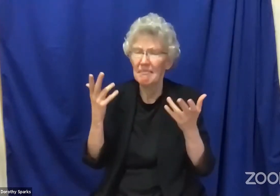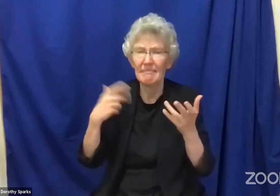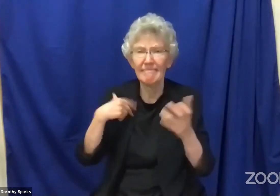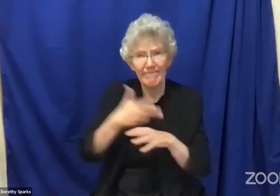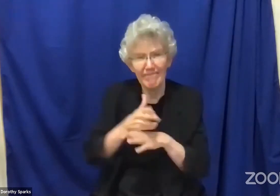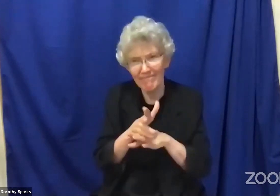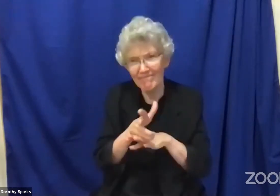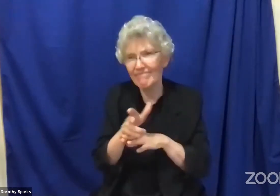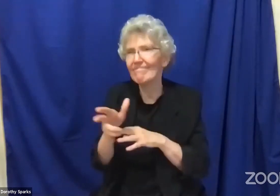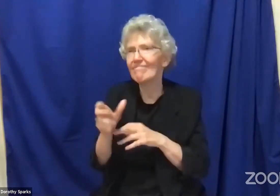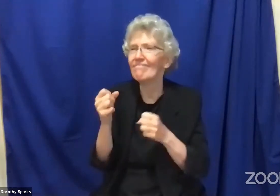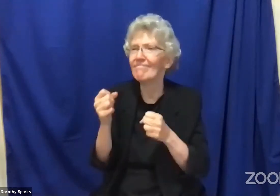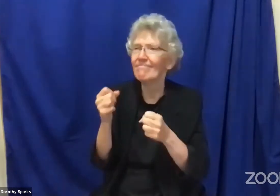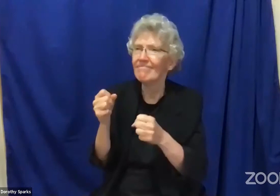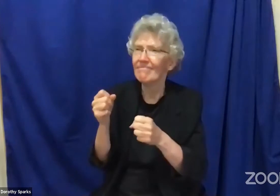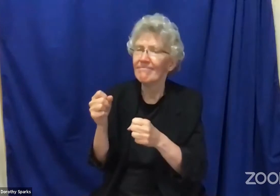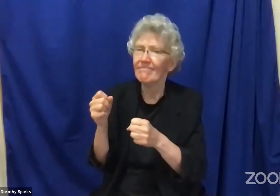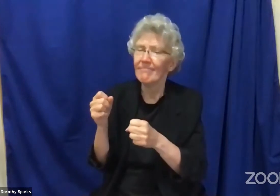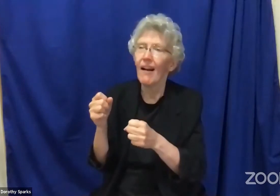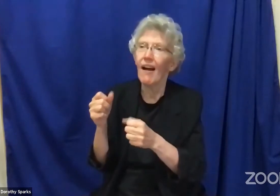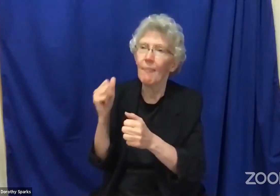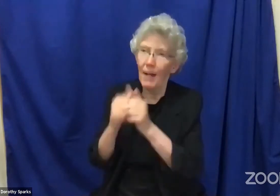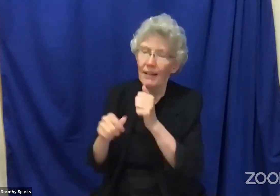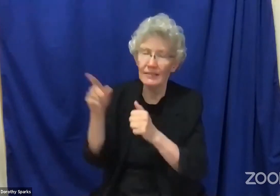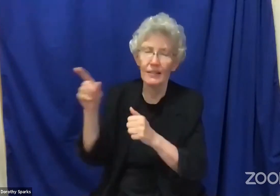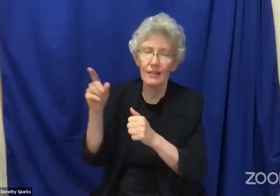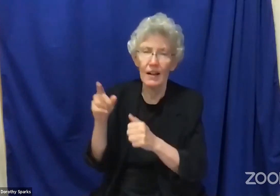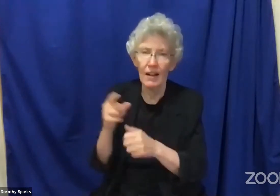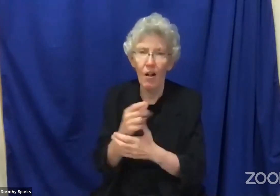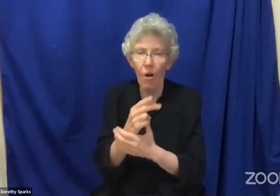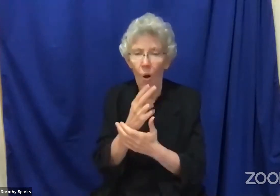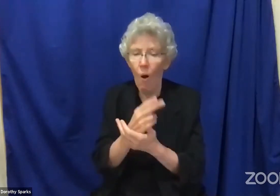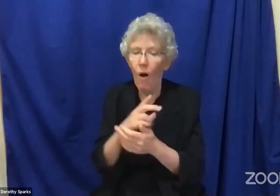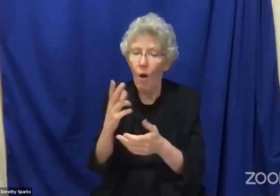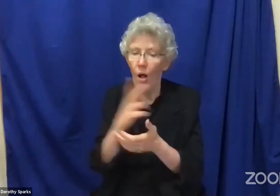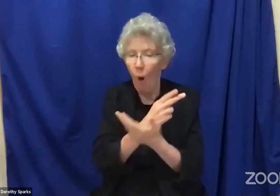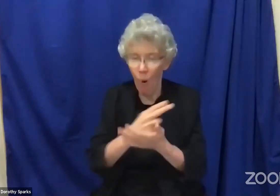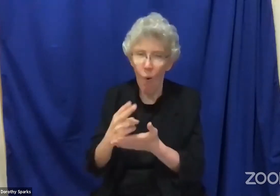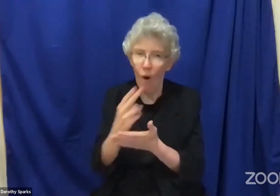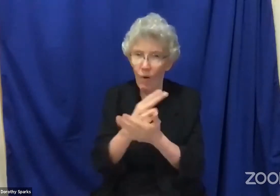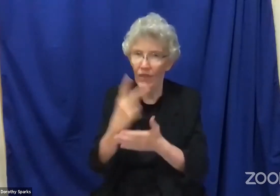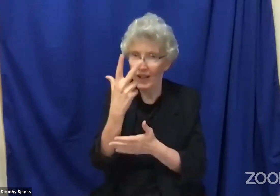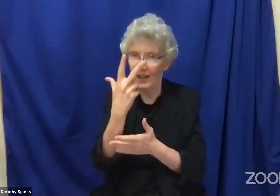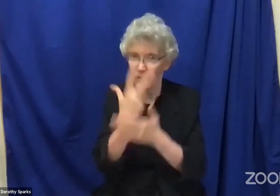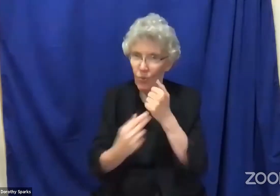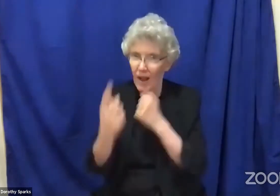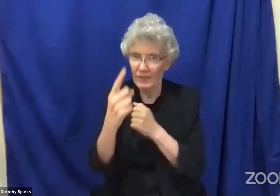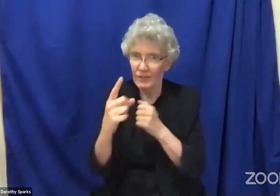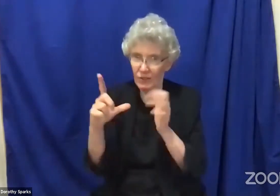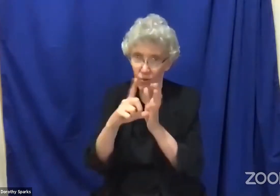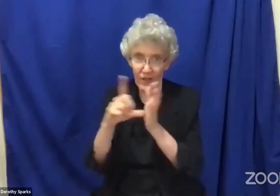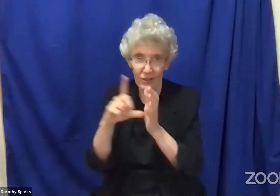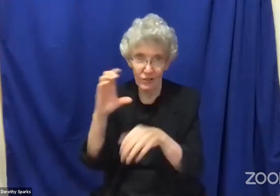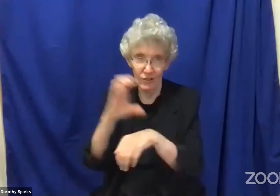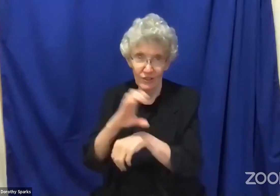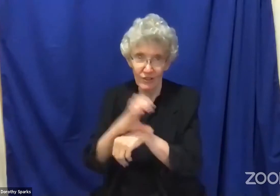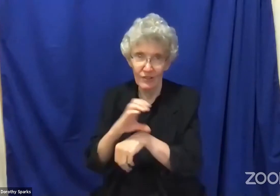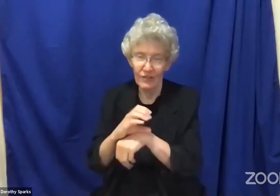take place in my neighborhood. So as I continued driving, I passed the Holy